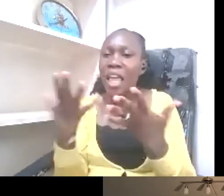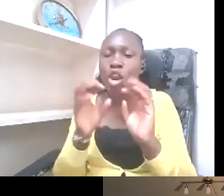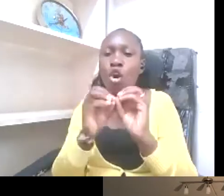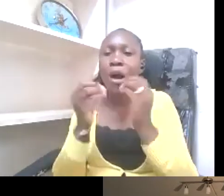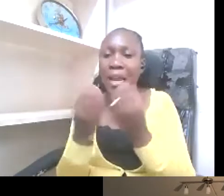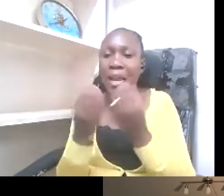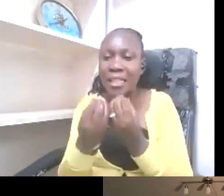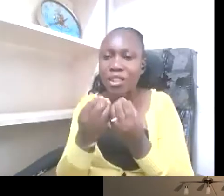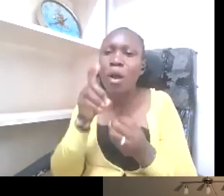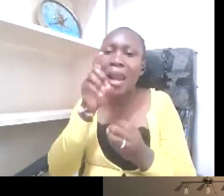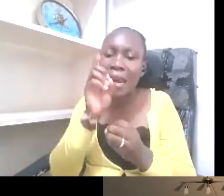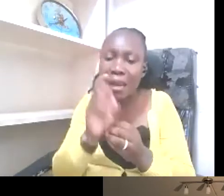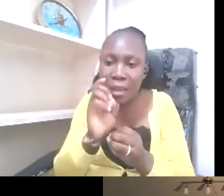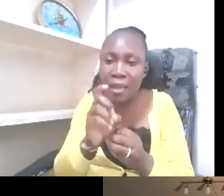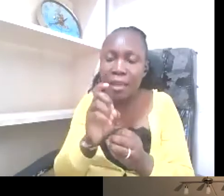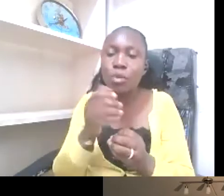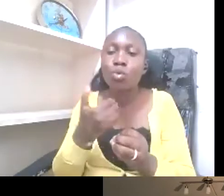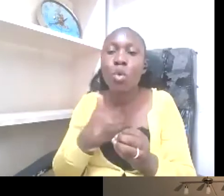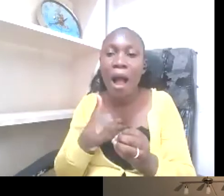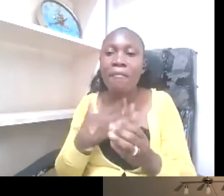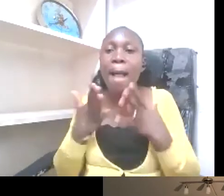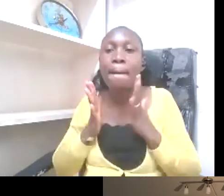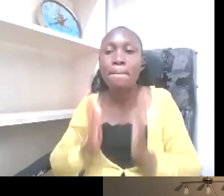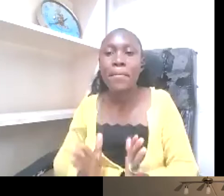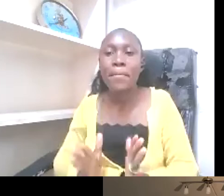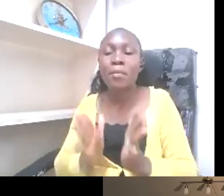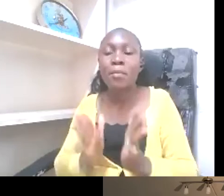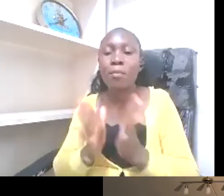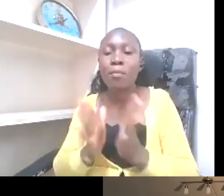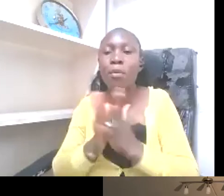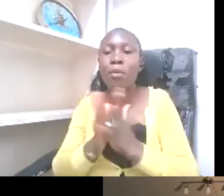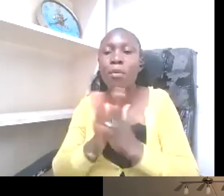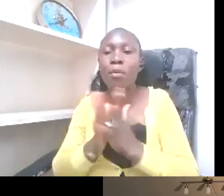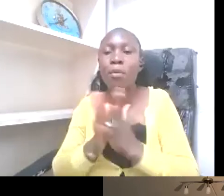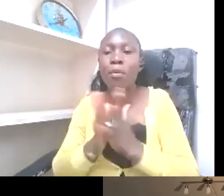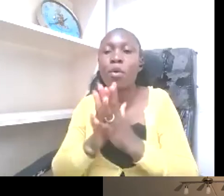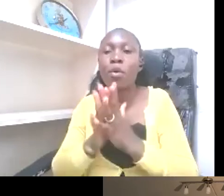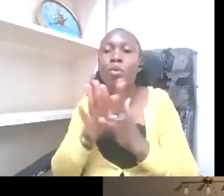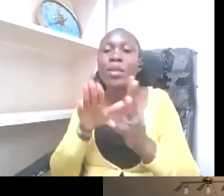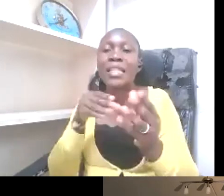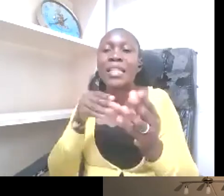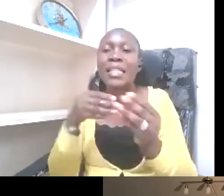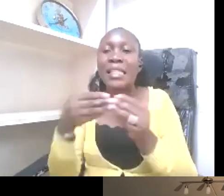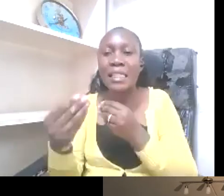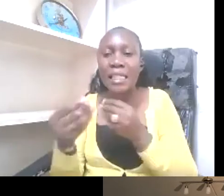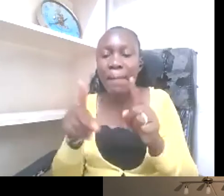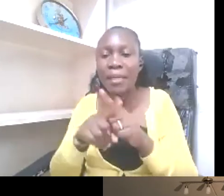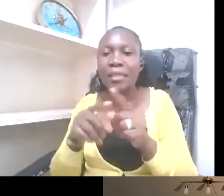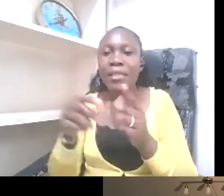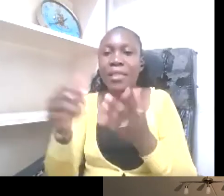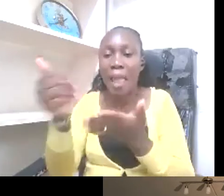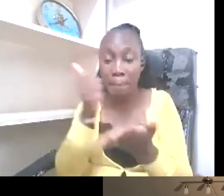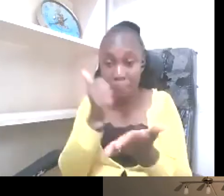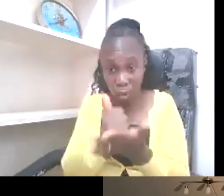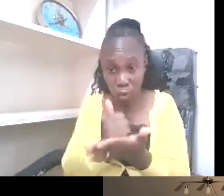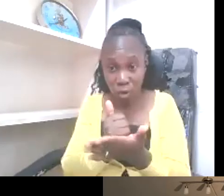have people with disabilities as employees. So for instance, if you have a hundred employees at your organization, at least five of them